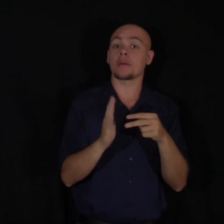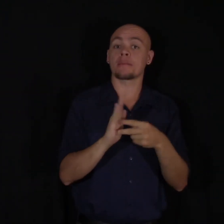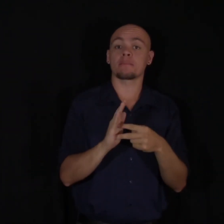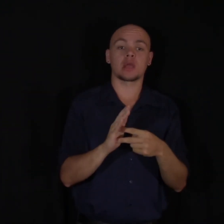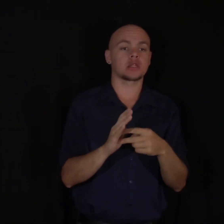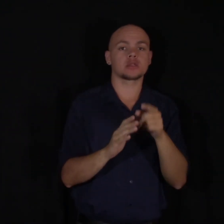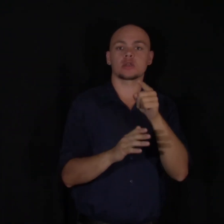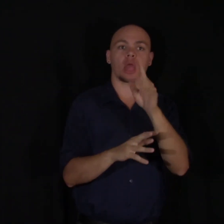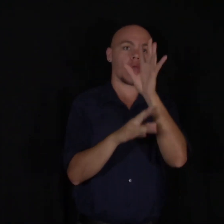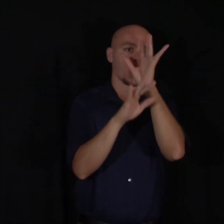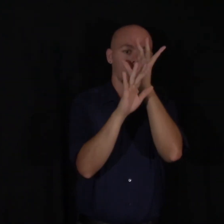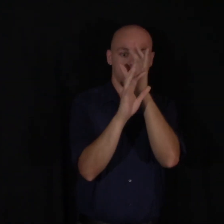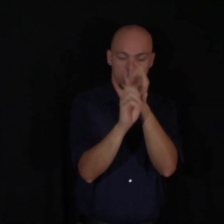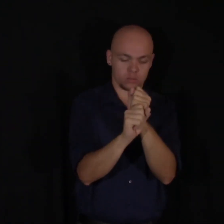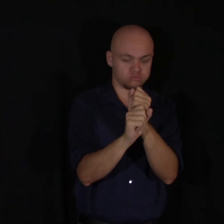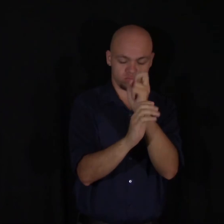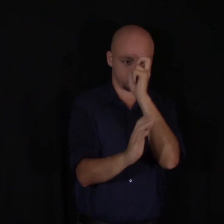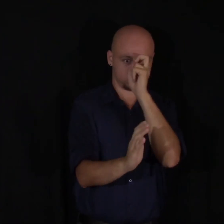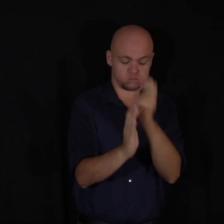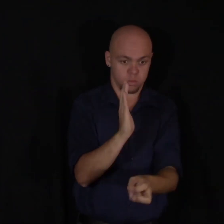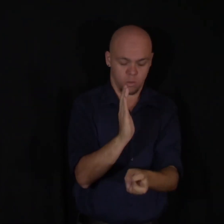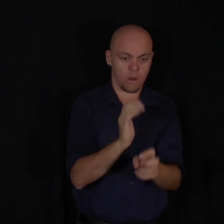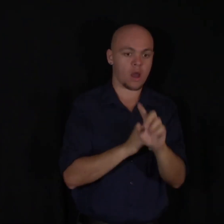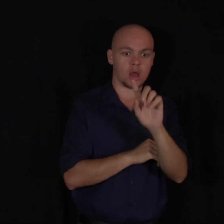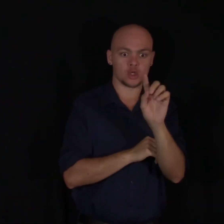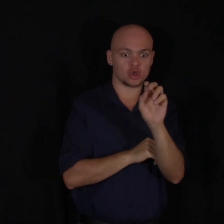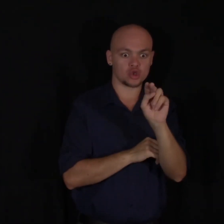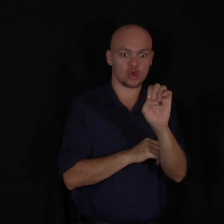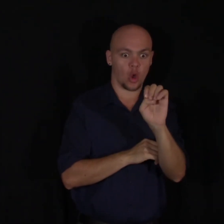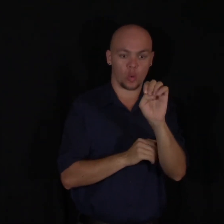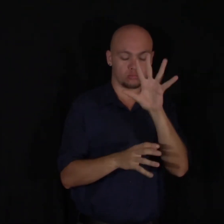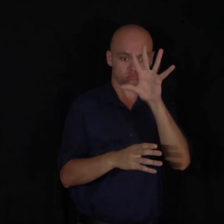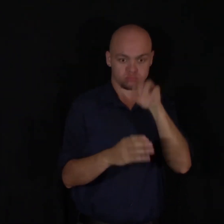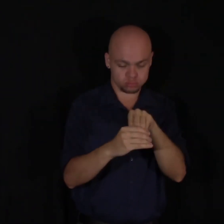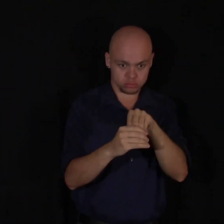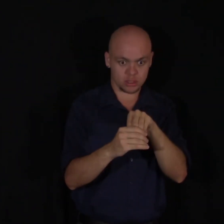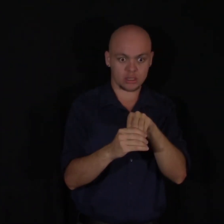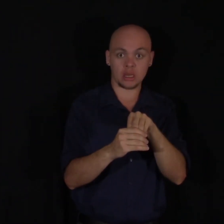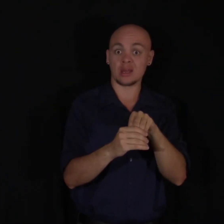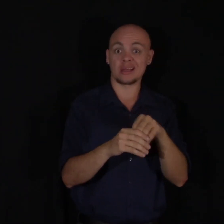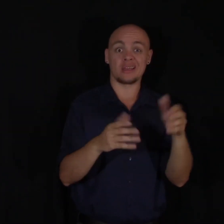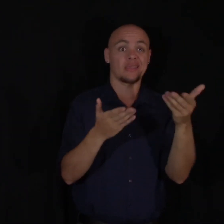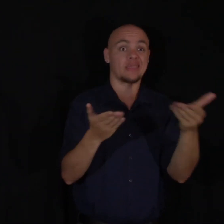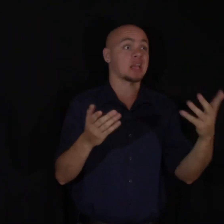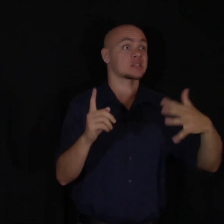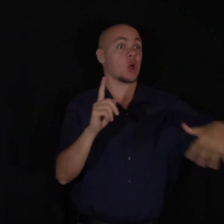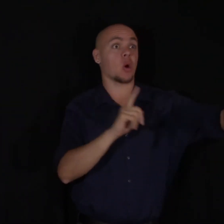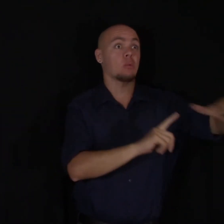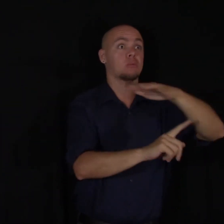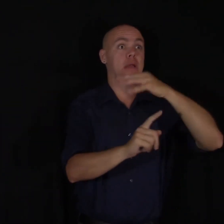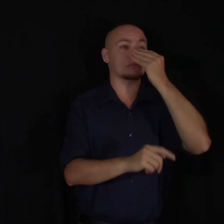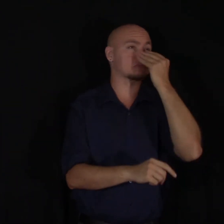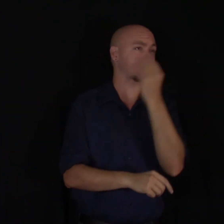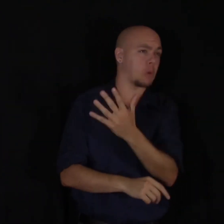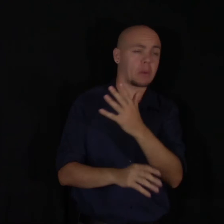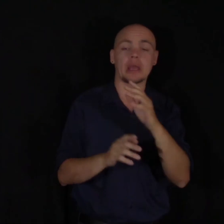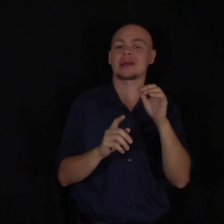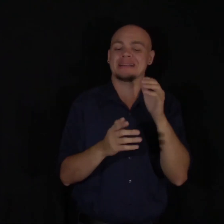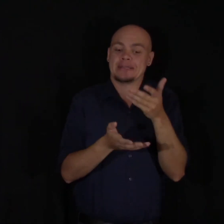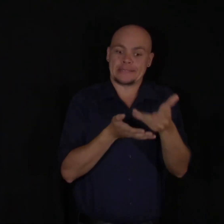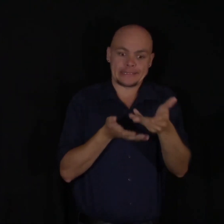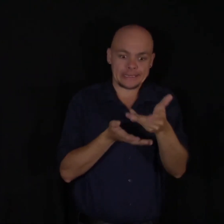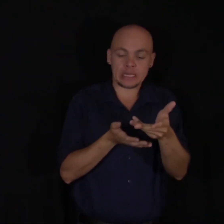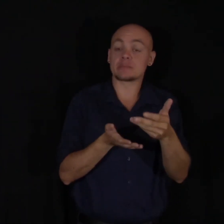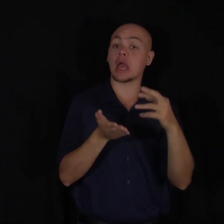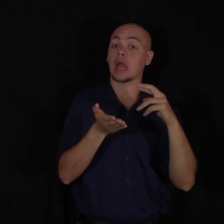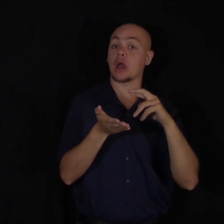zone. It's being immersed in an activity. No one else, nothing else around you matter. This is what engagement is. And